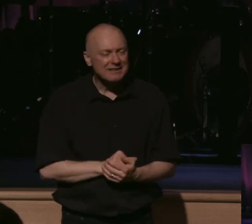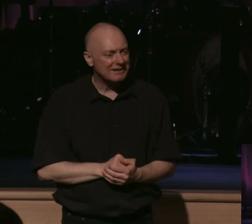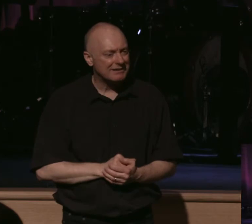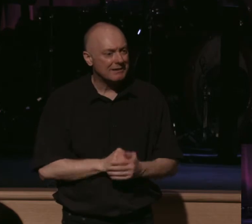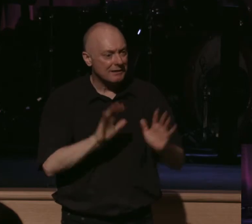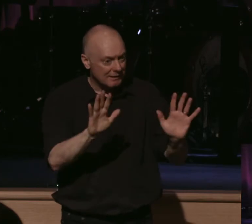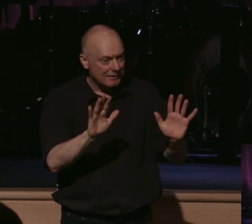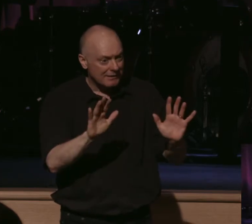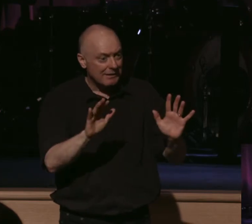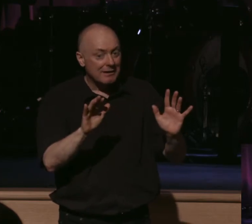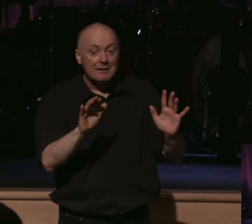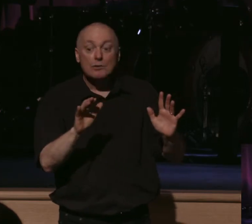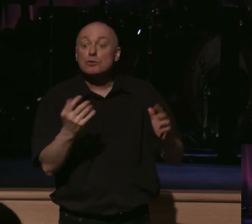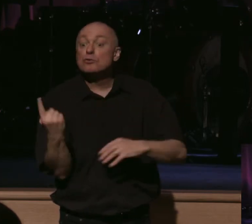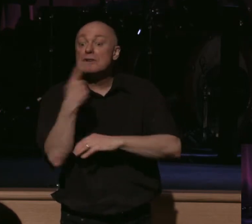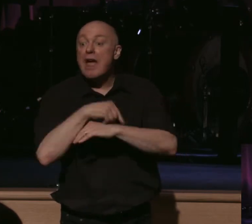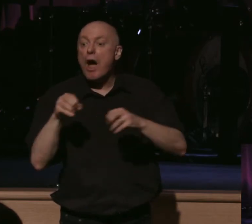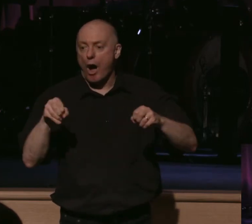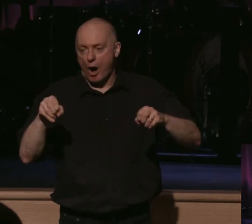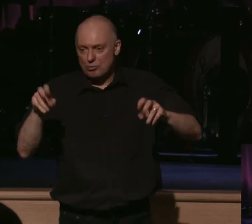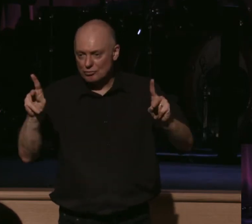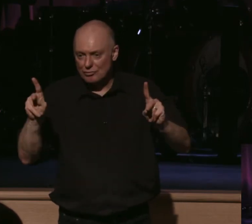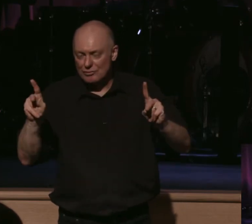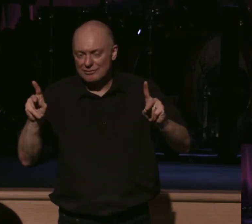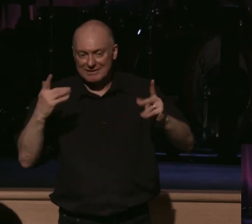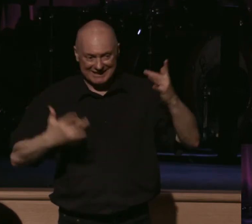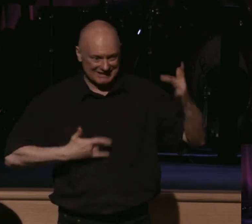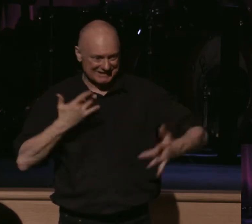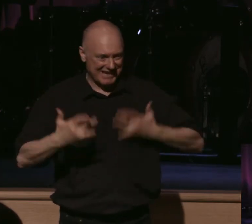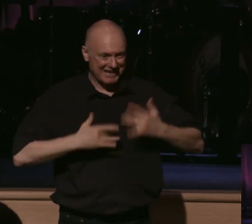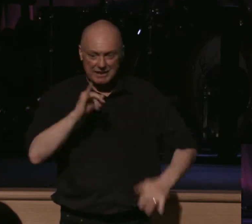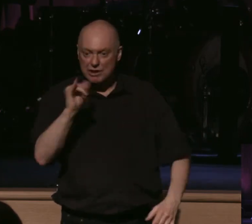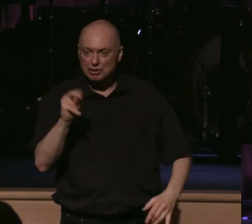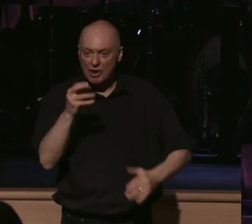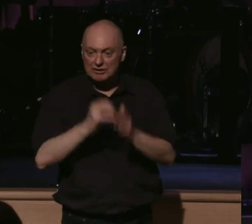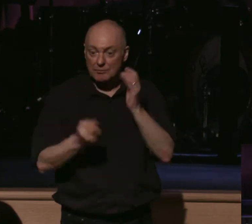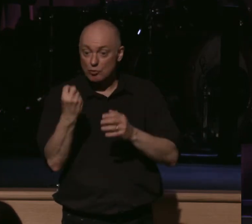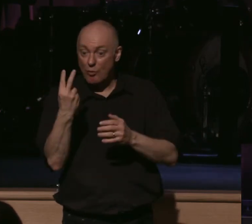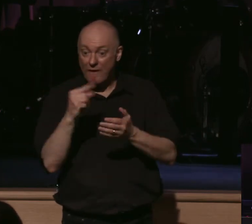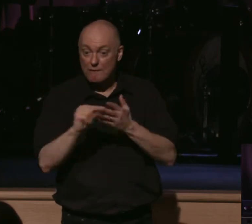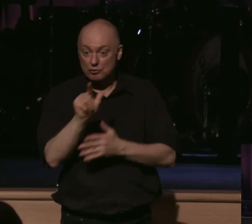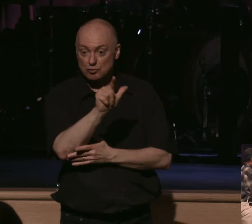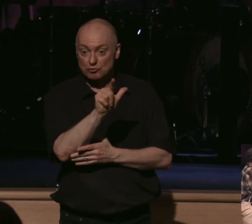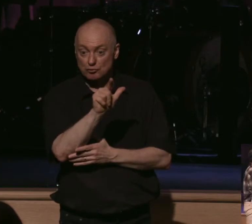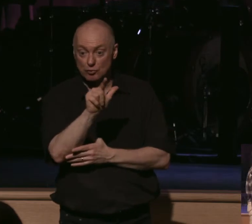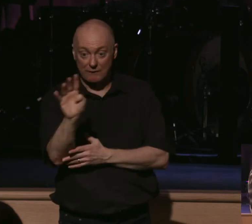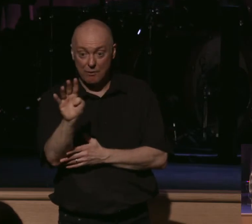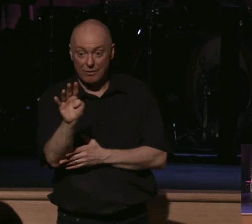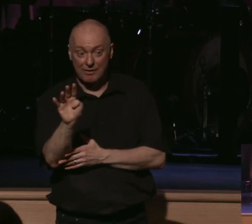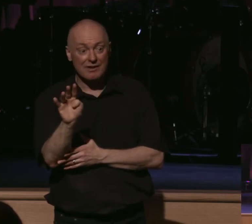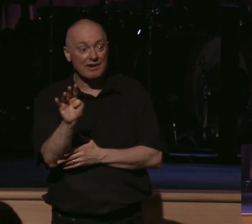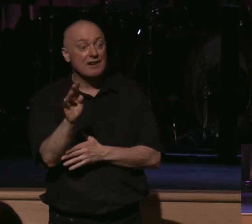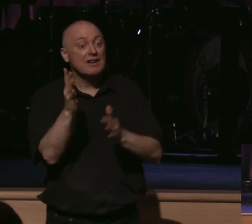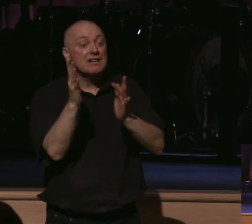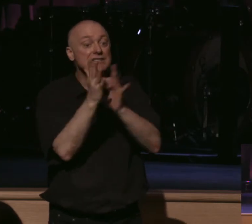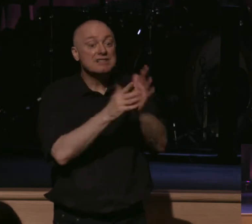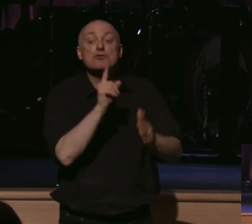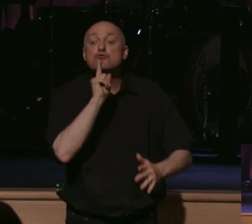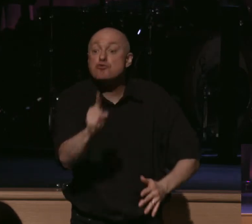But see, there's the opportunity today, which is so, so exciting. John 12, verse 24 says this, check this out. Jesus says, truly, truly,